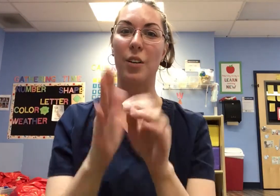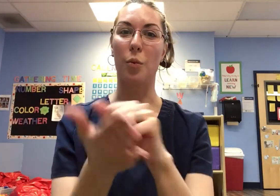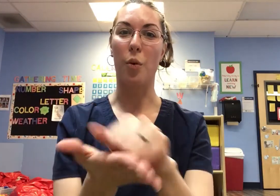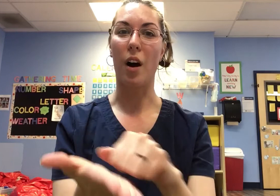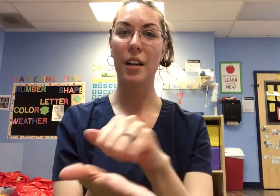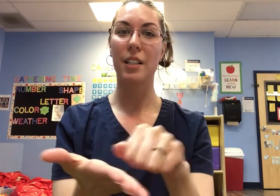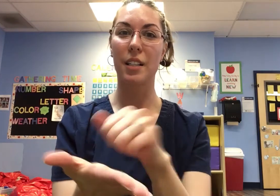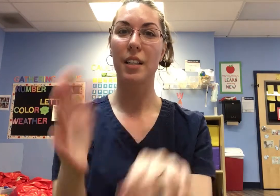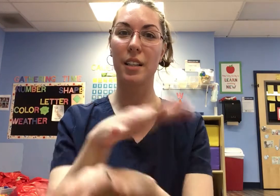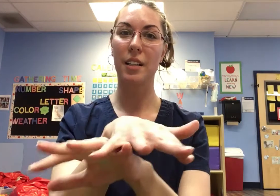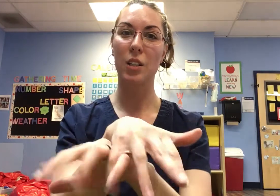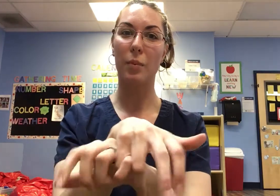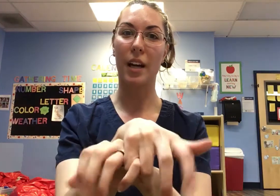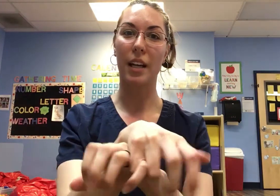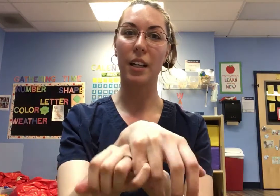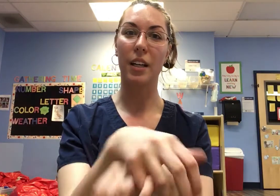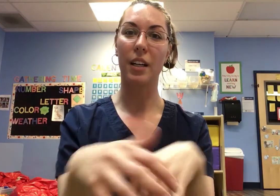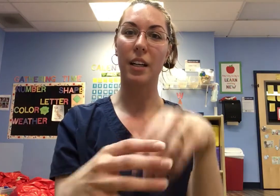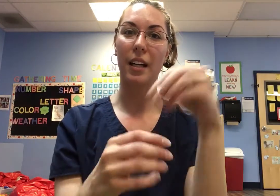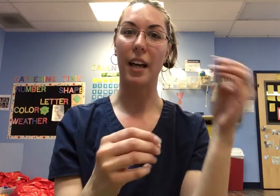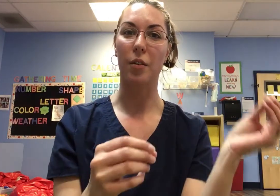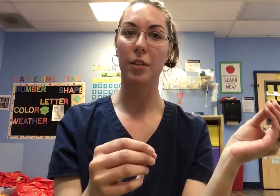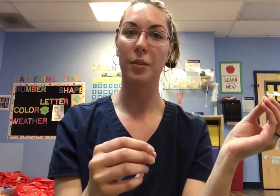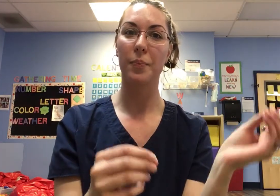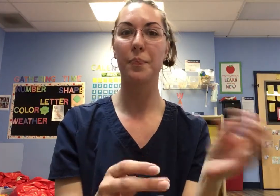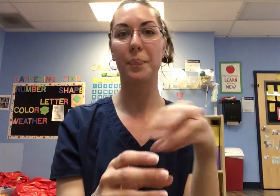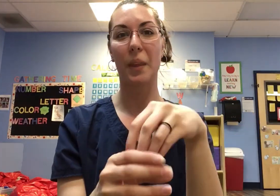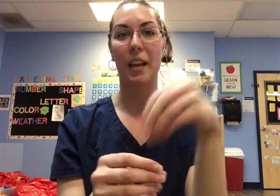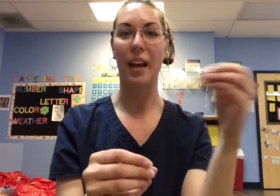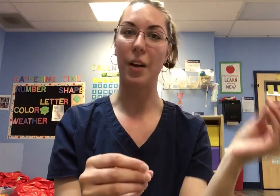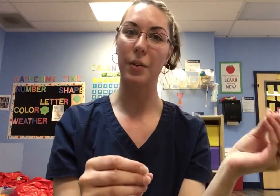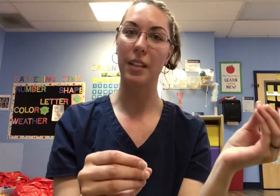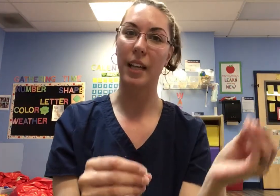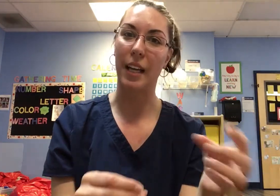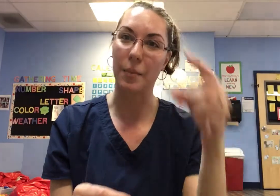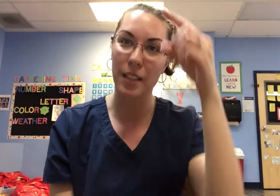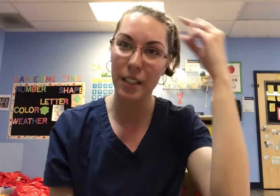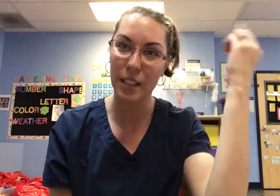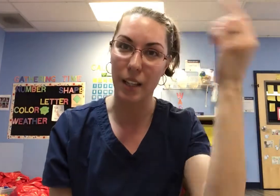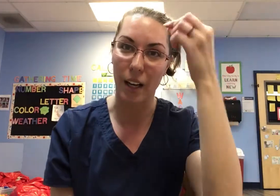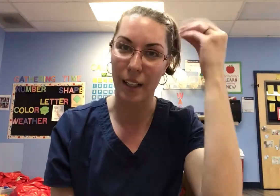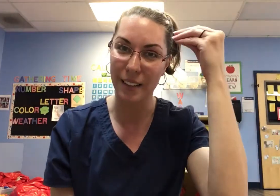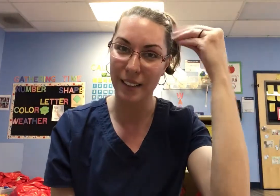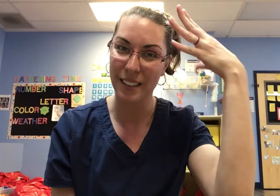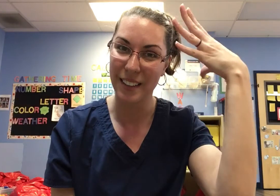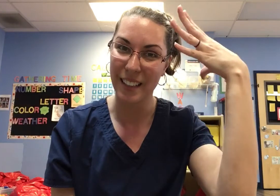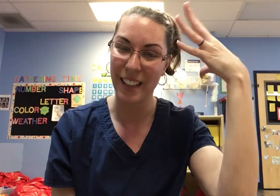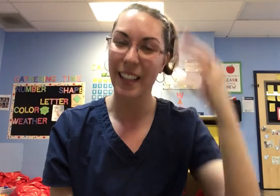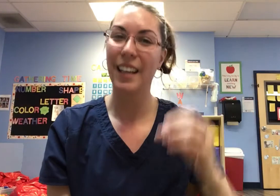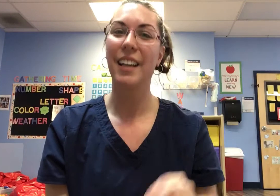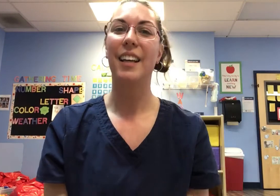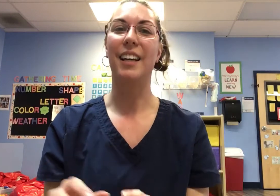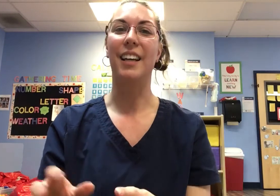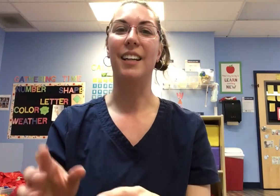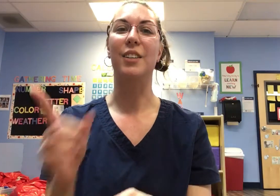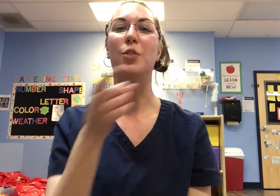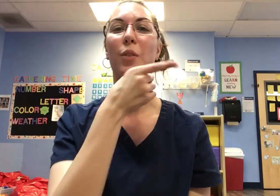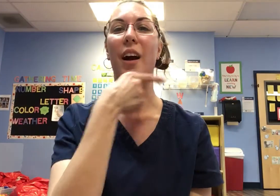washed the spider out out came the sun and dried